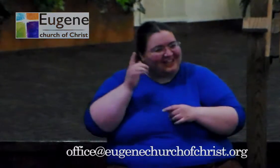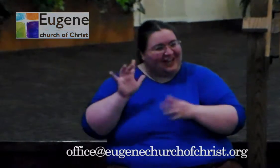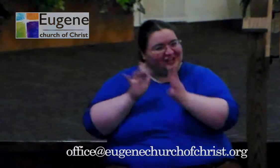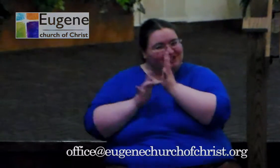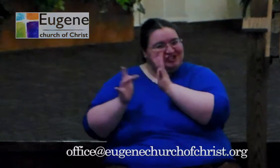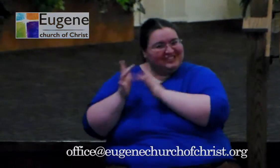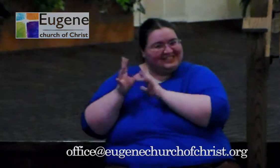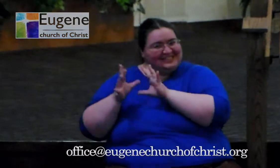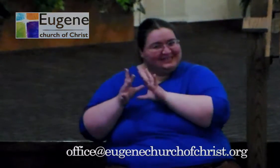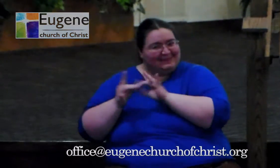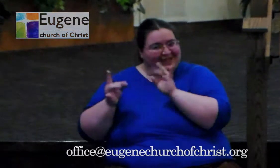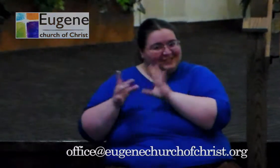Love your neighbor as yourself.